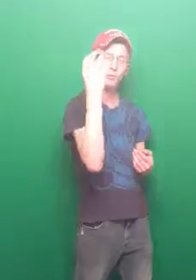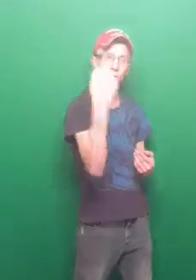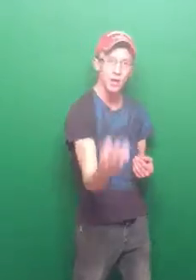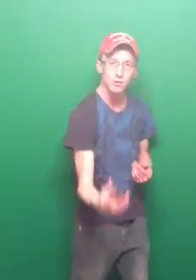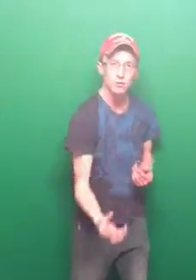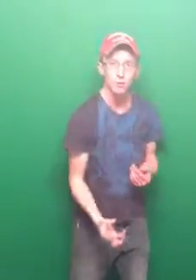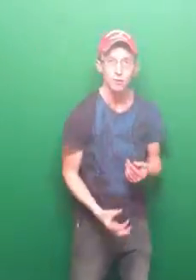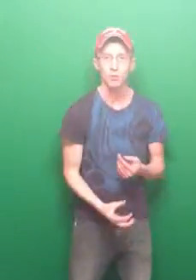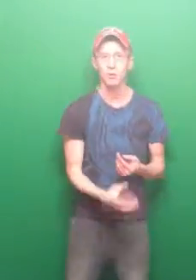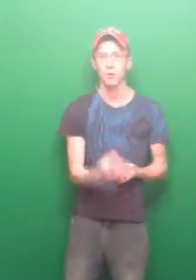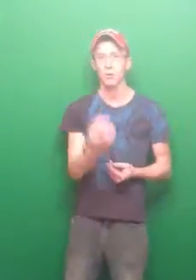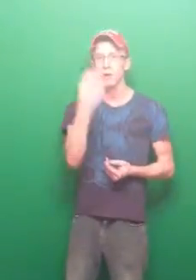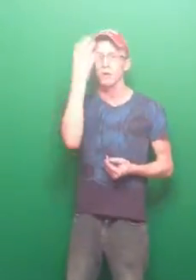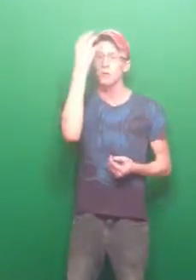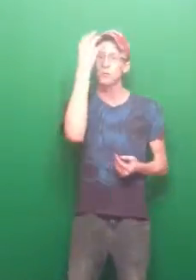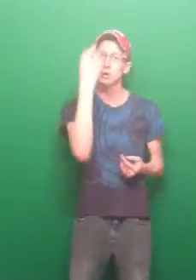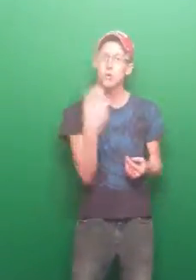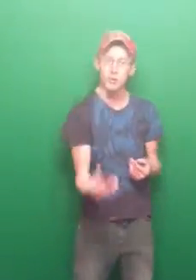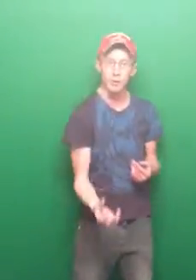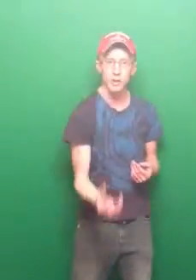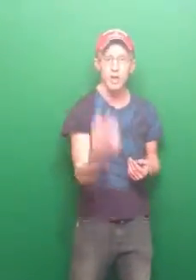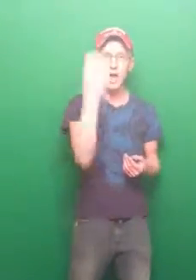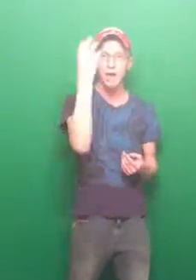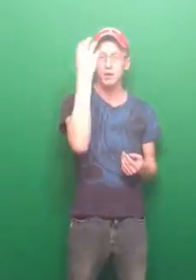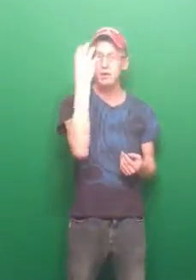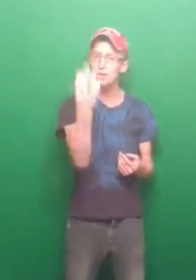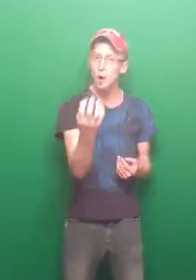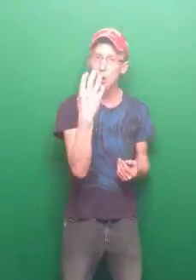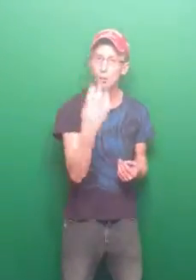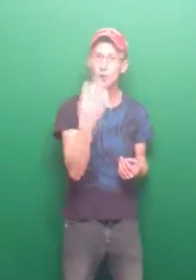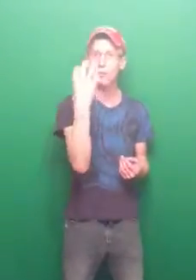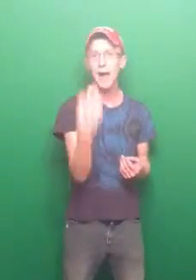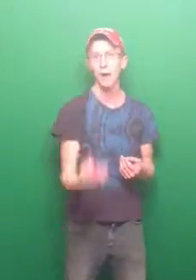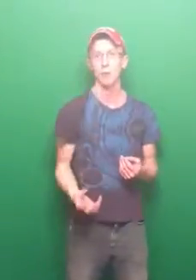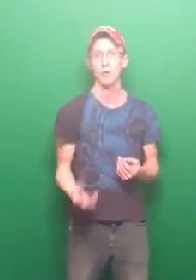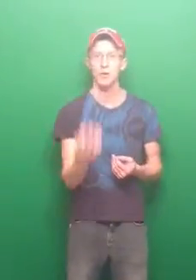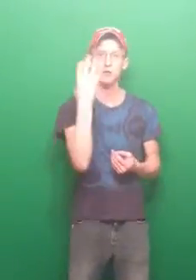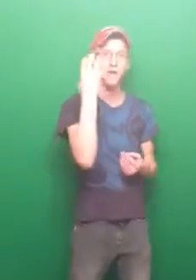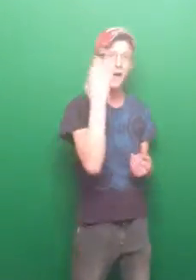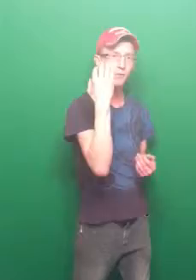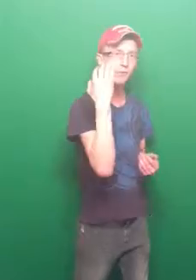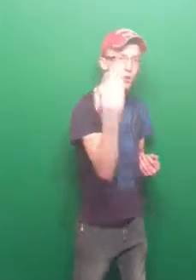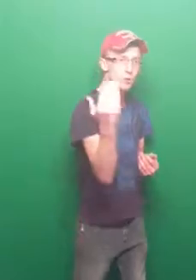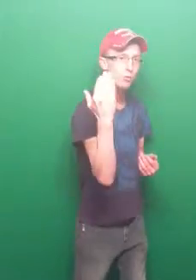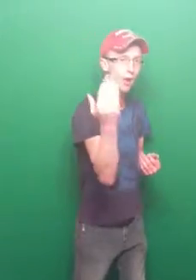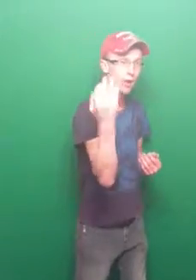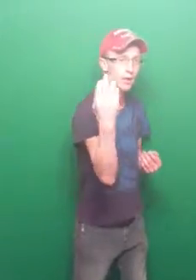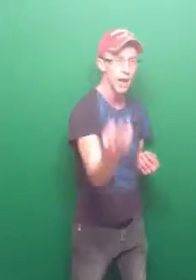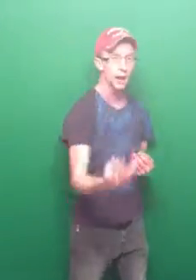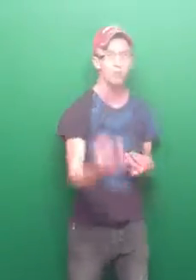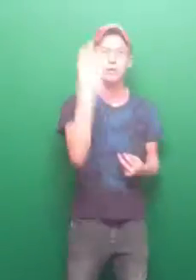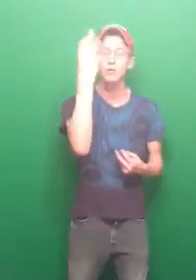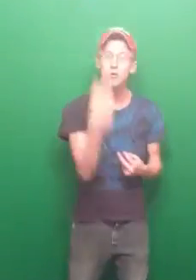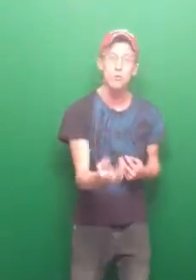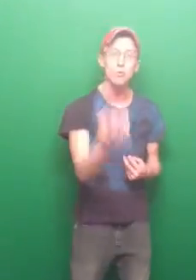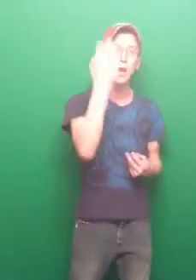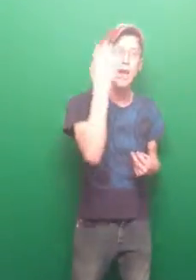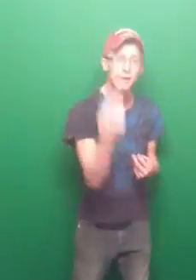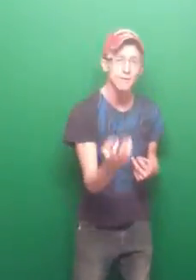potential, that you literally have, you hold the power inside of you right now to do whatever